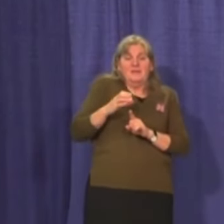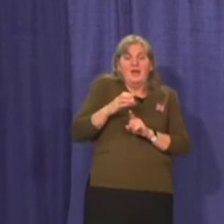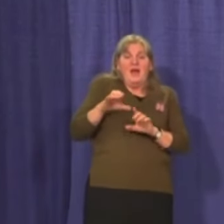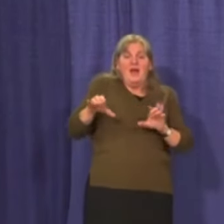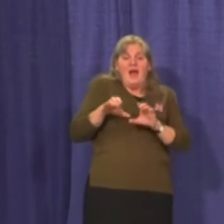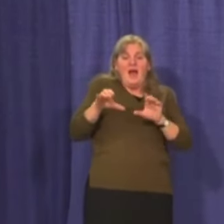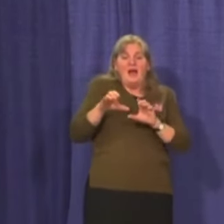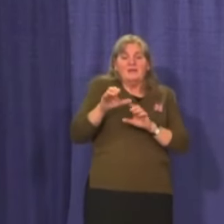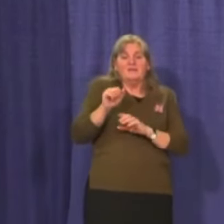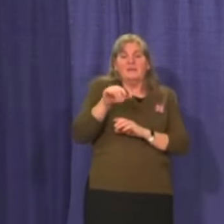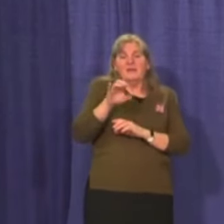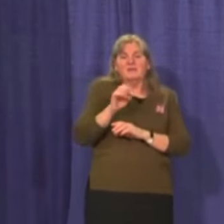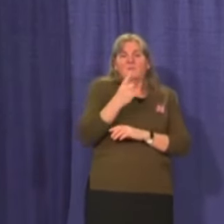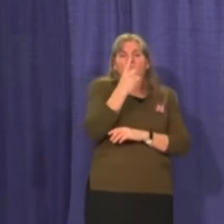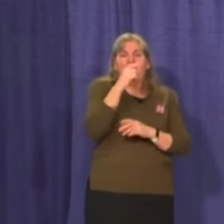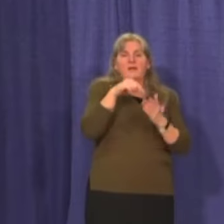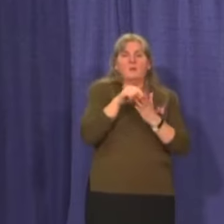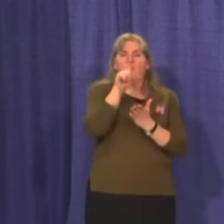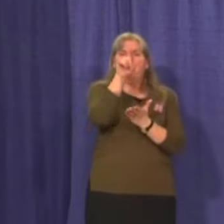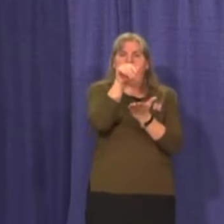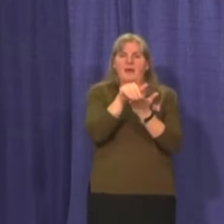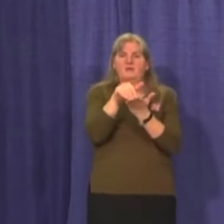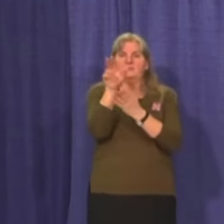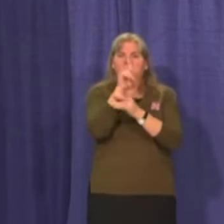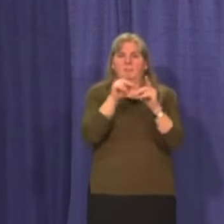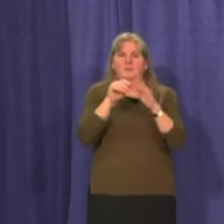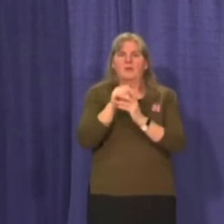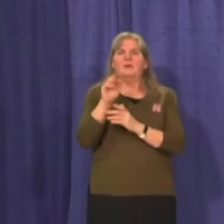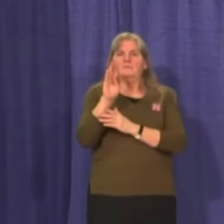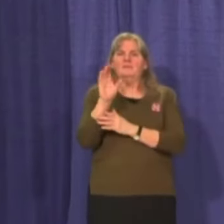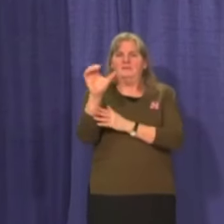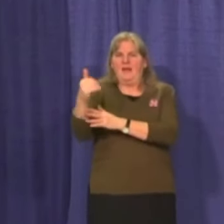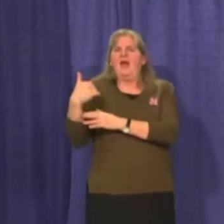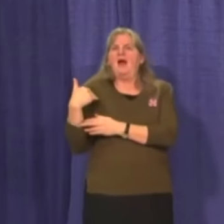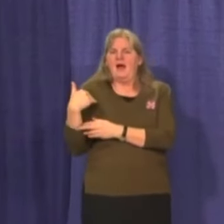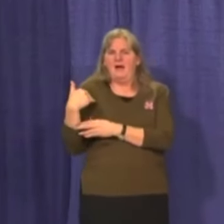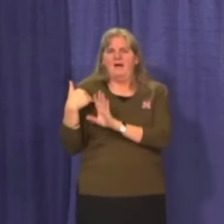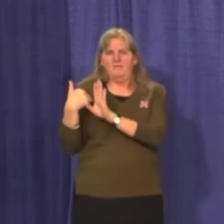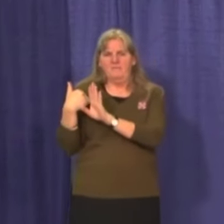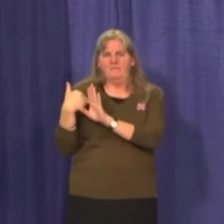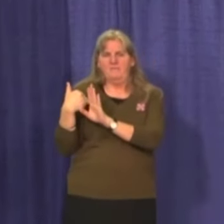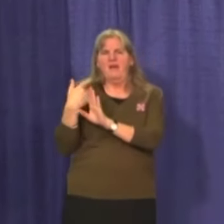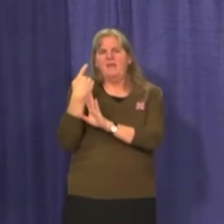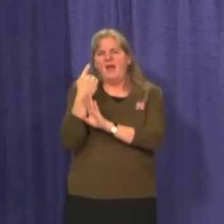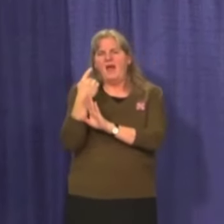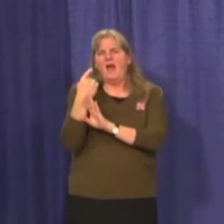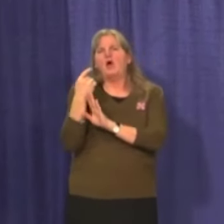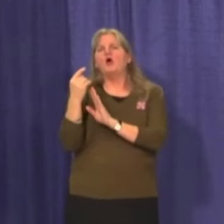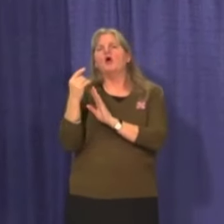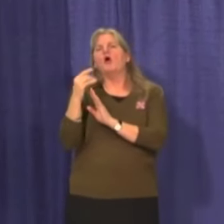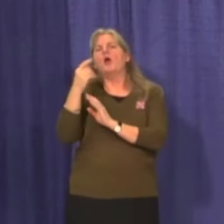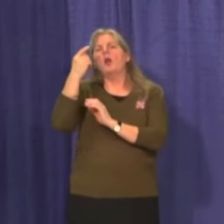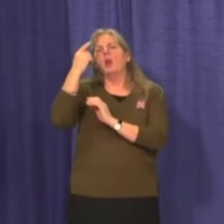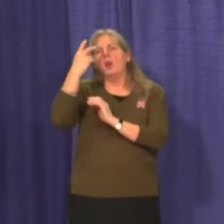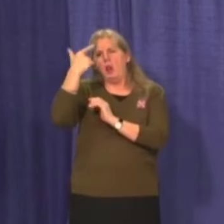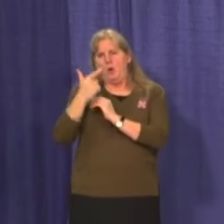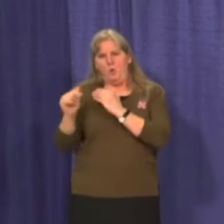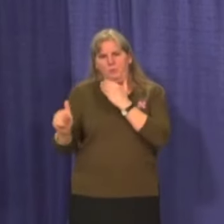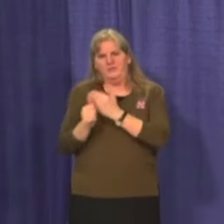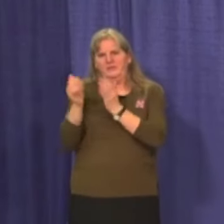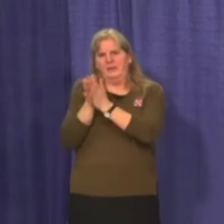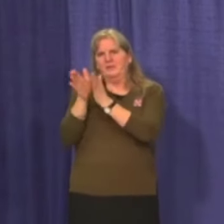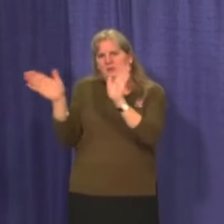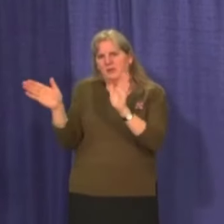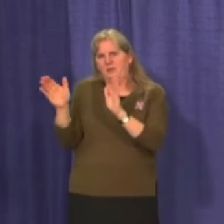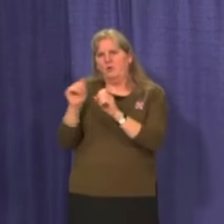in BC is roughly one in a thousand. So we know that the, the sort of the random risk is already low, but we make